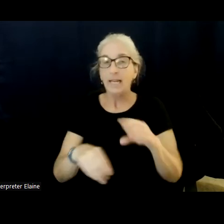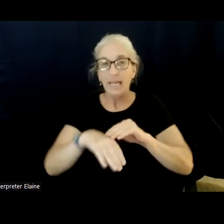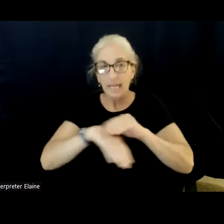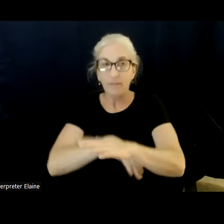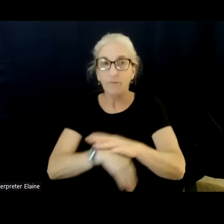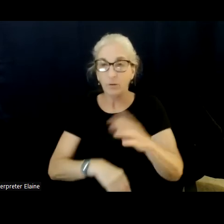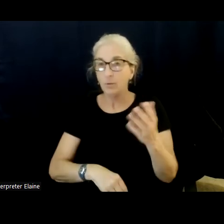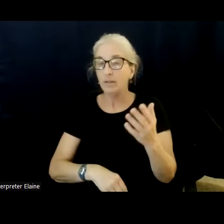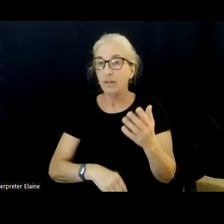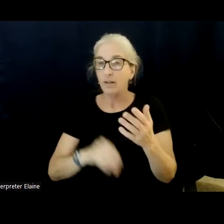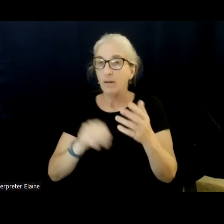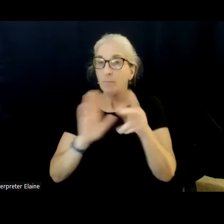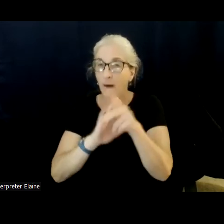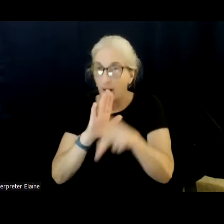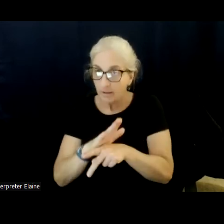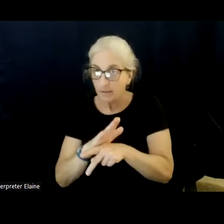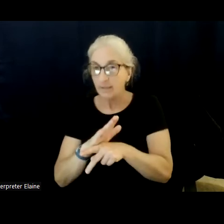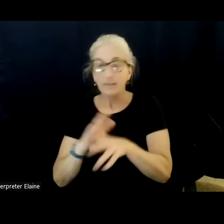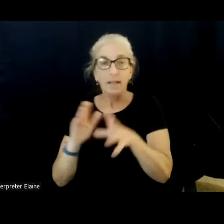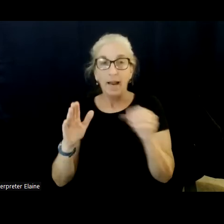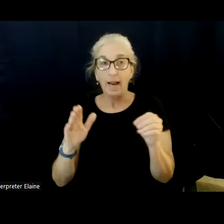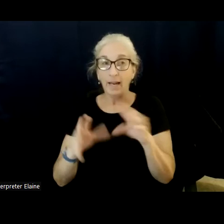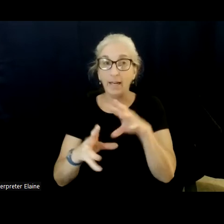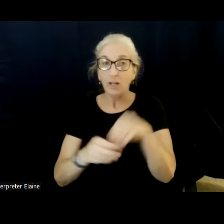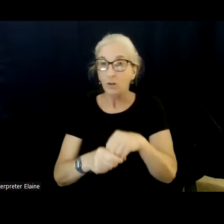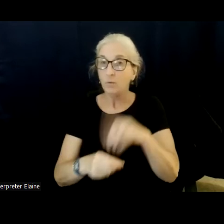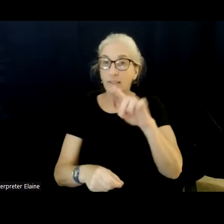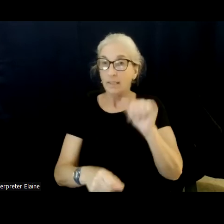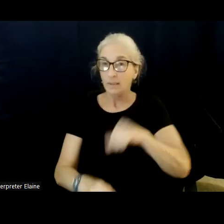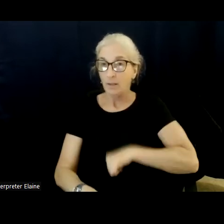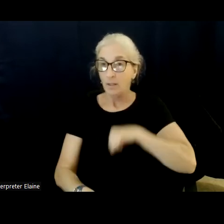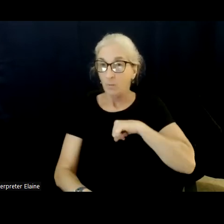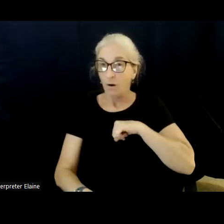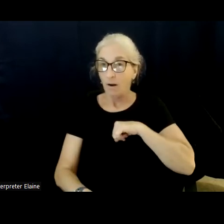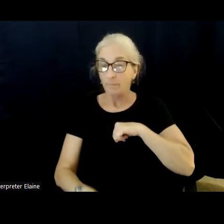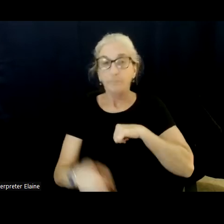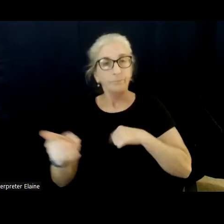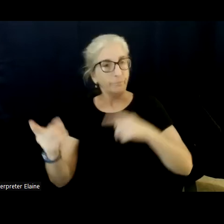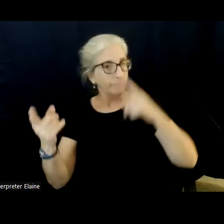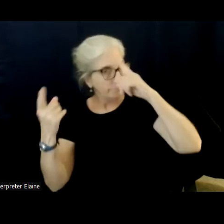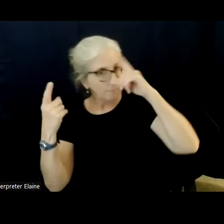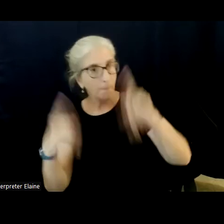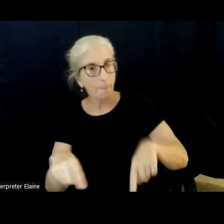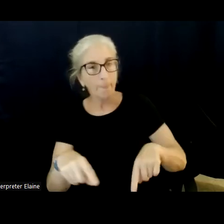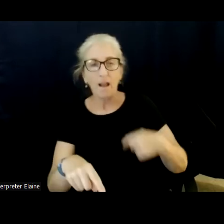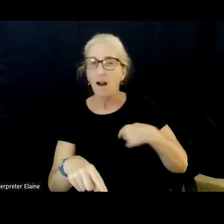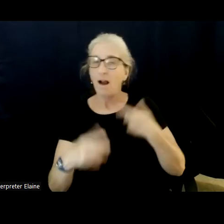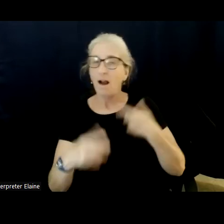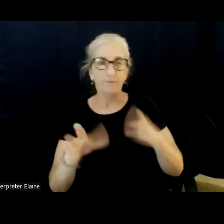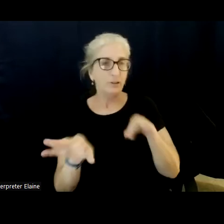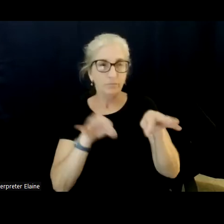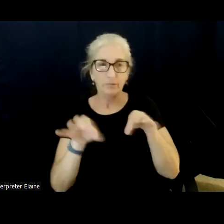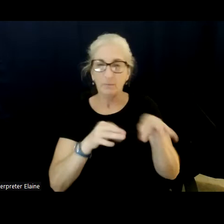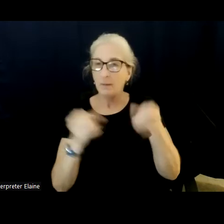Yes, I heartily agree. I think I've mentioned throughout the course of the last hour that the many personal experiences I've had,